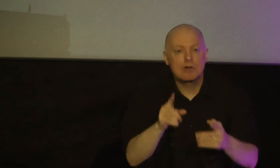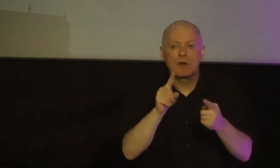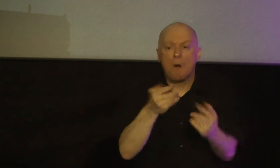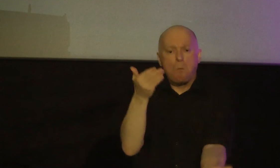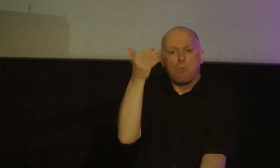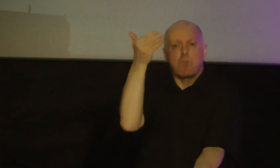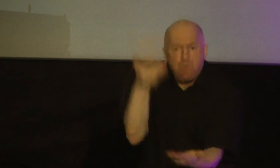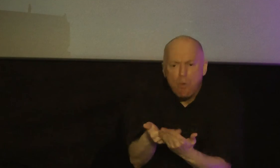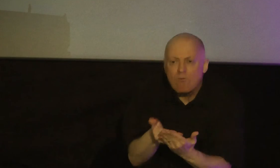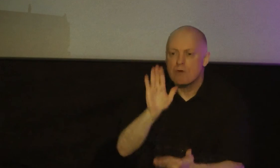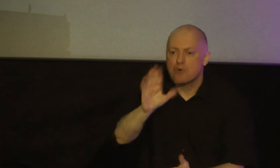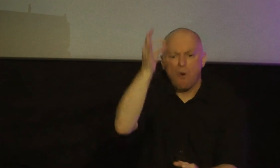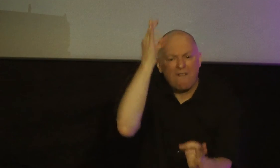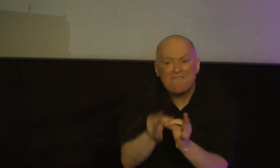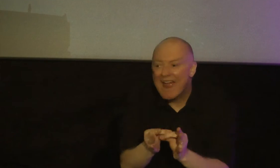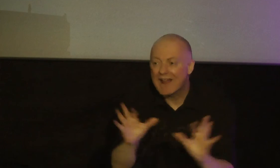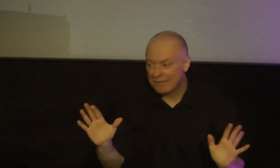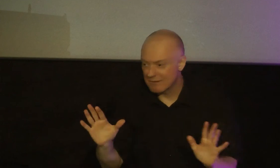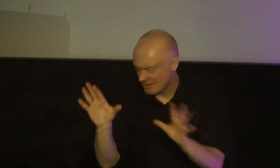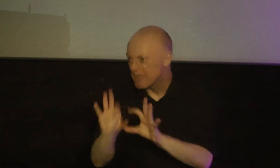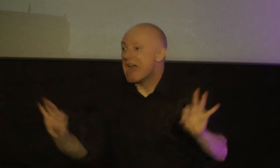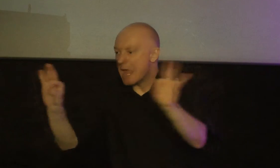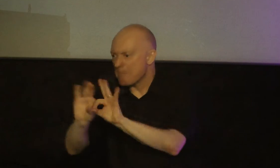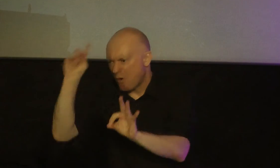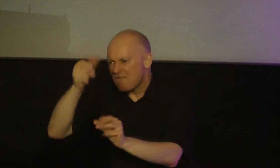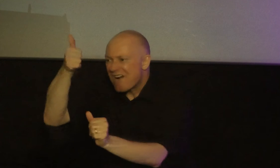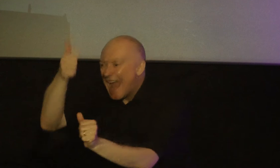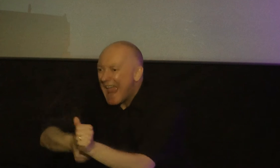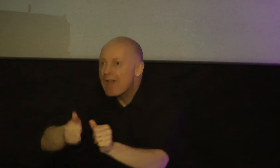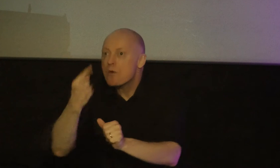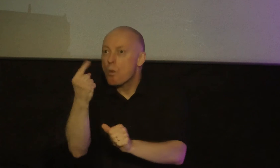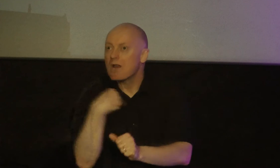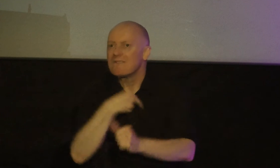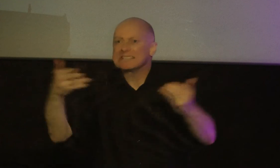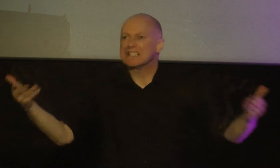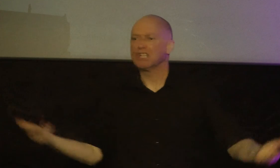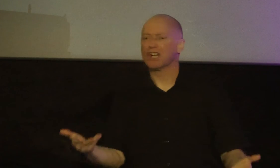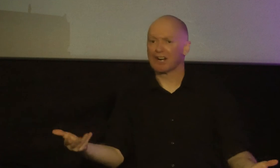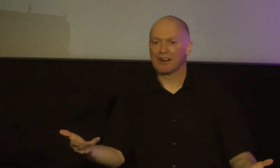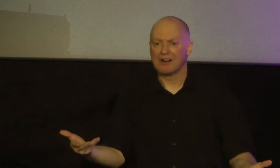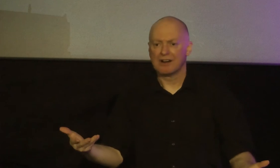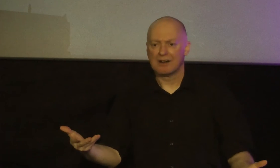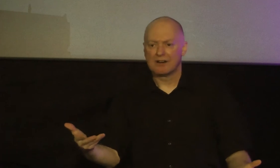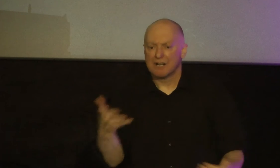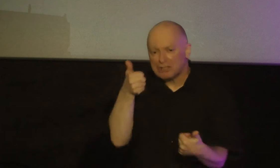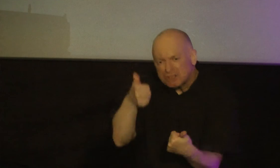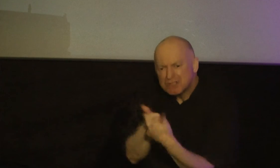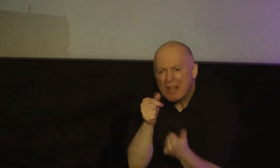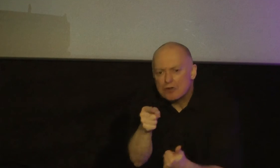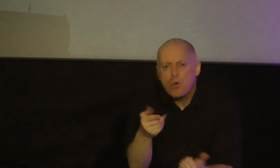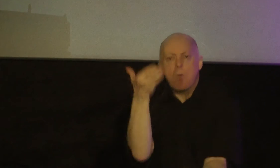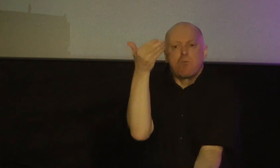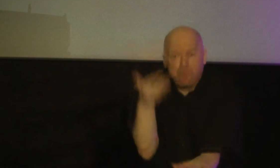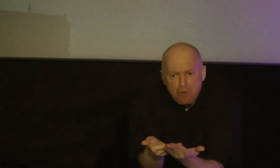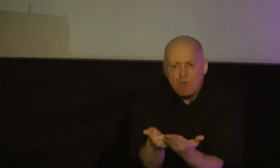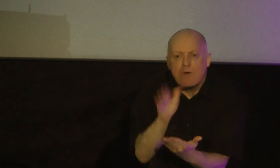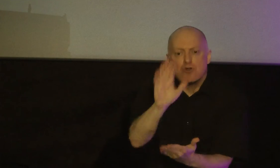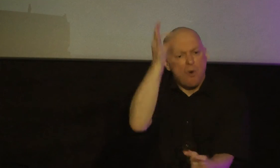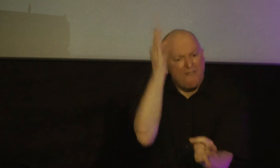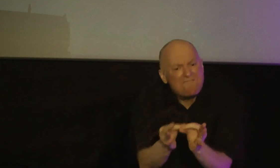their faith this will be important for every single one of us we're challenged to prove our faith to go